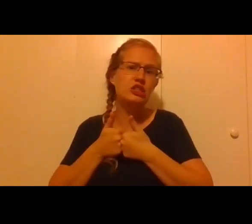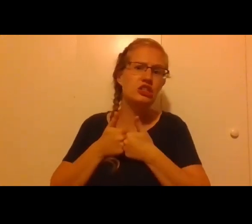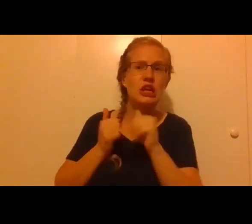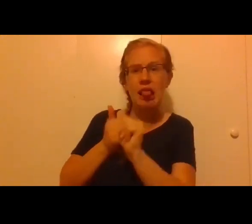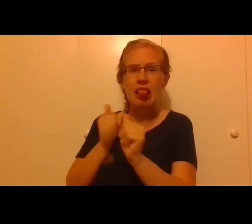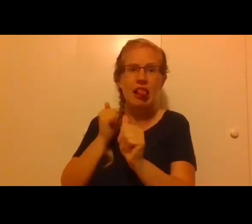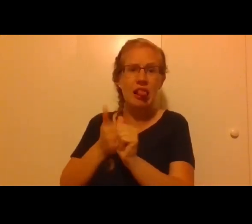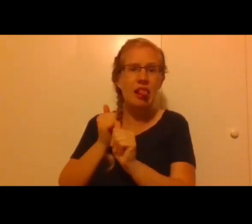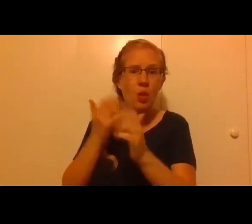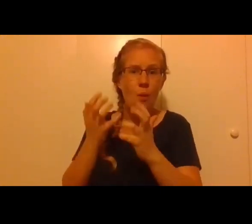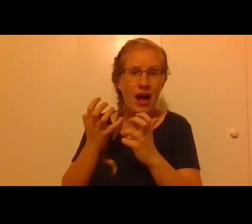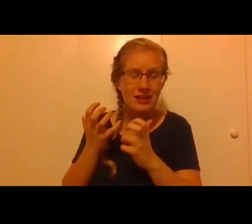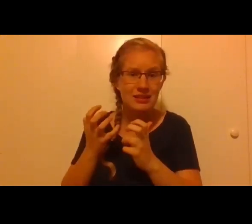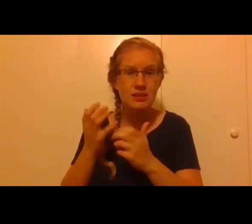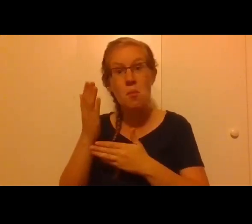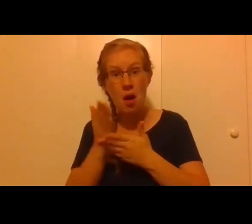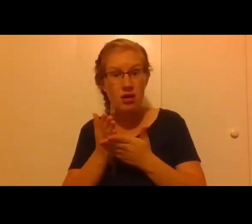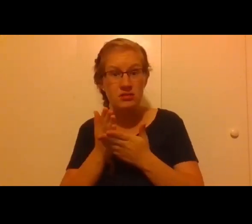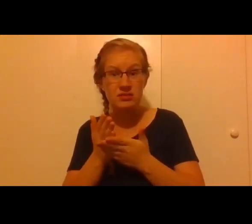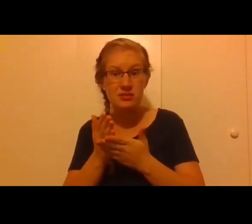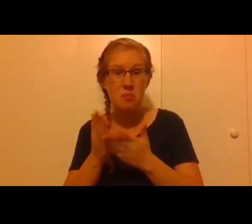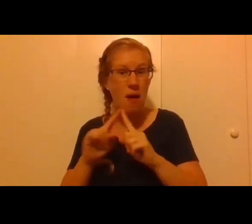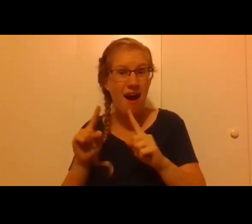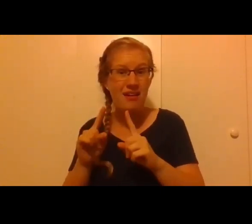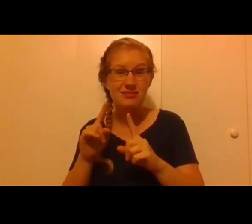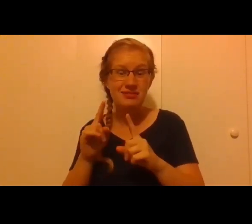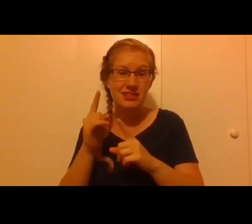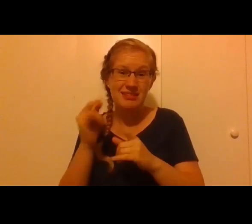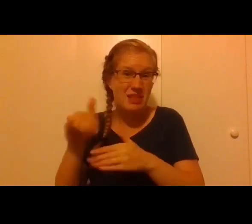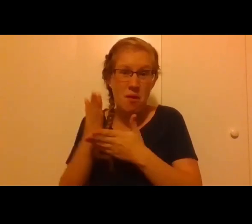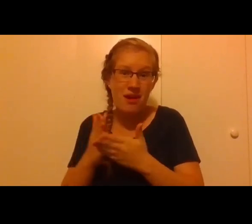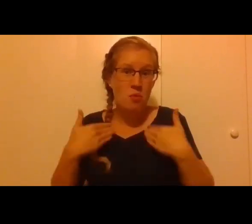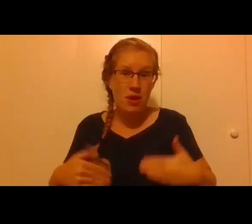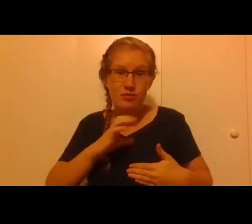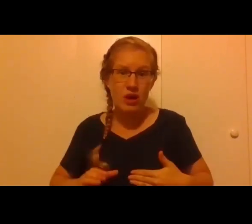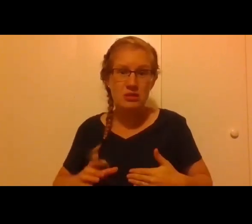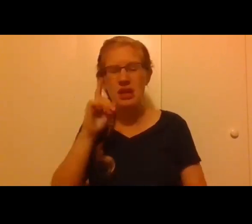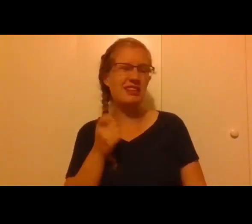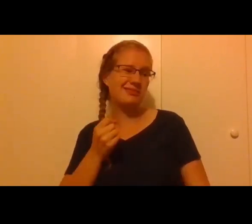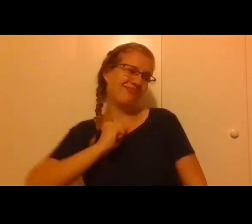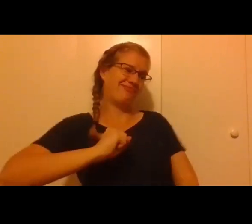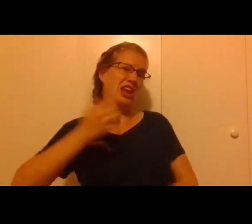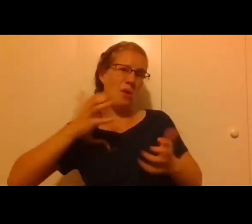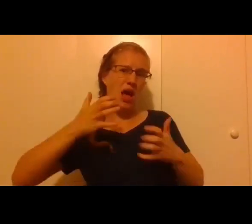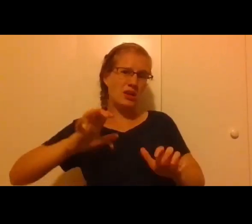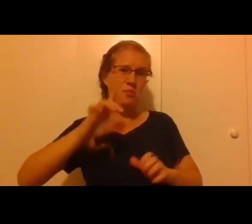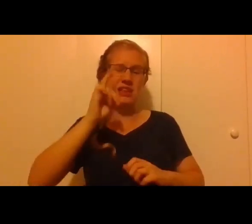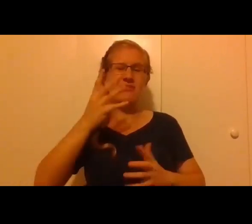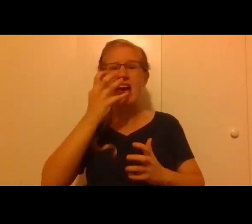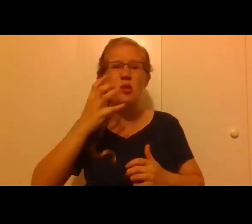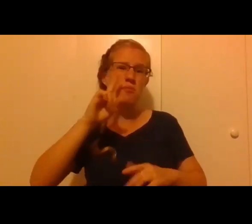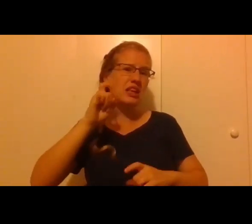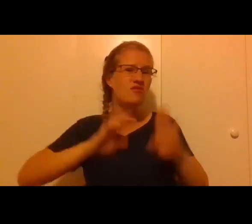oddness of certain parts and certain members of the body of Christ. Not out of spite, not out of anger, not out of frustration,